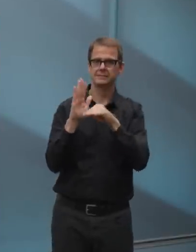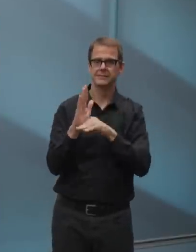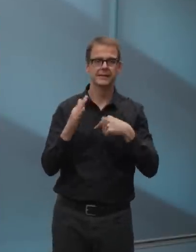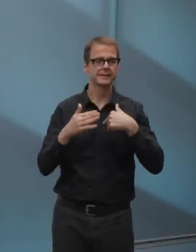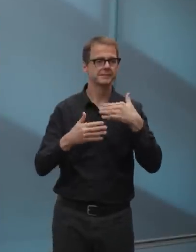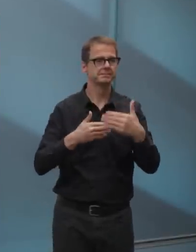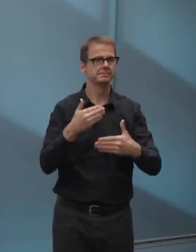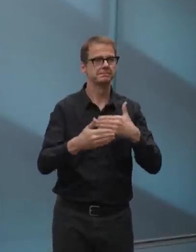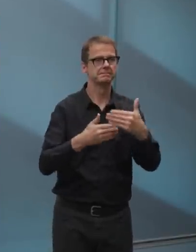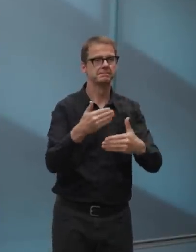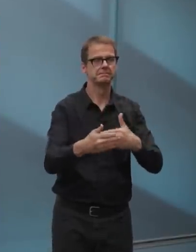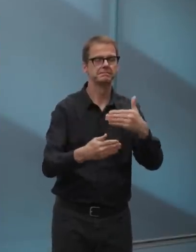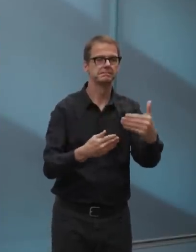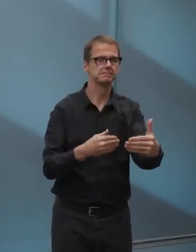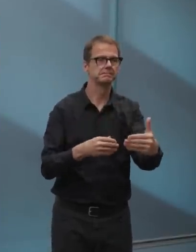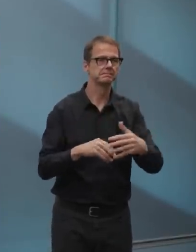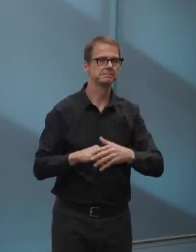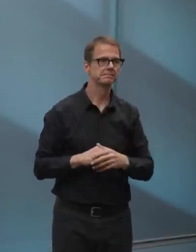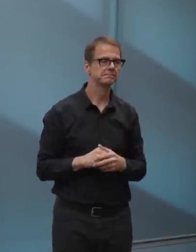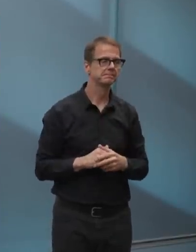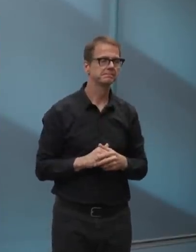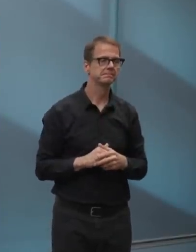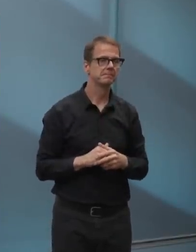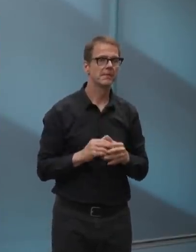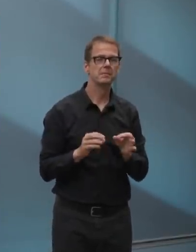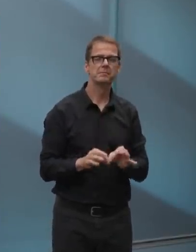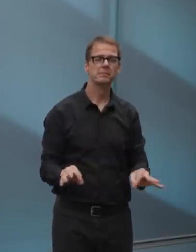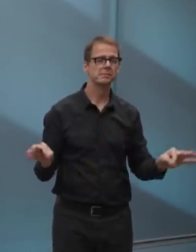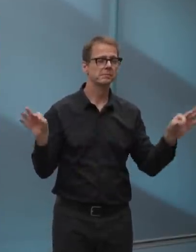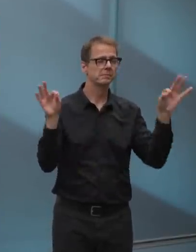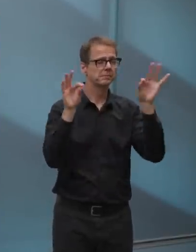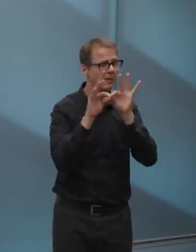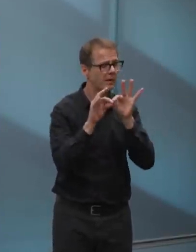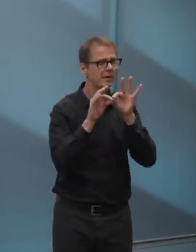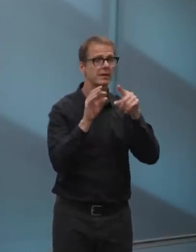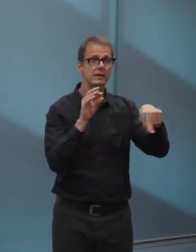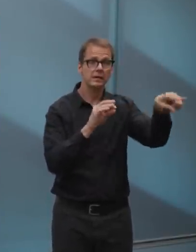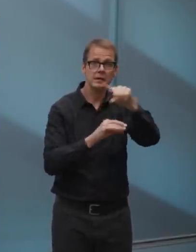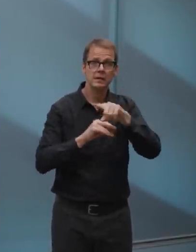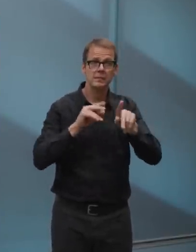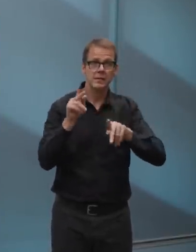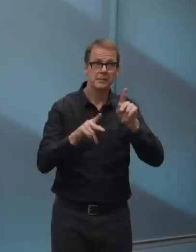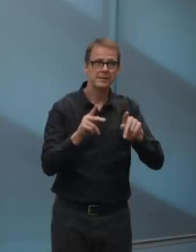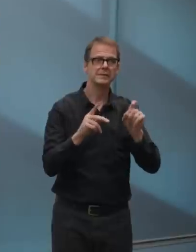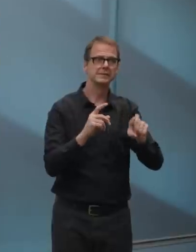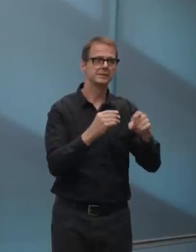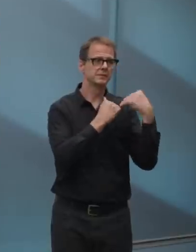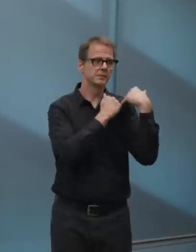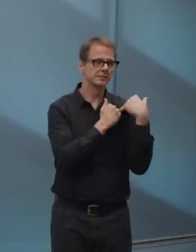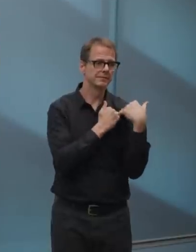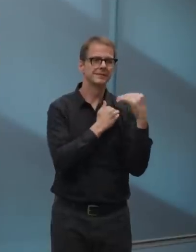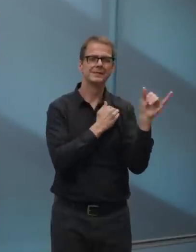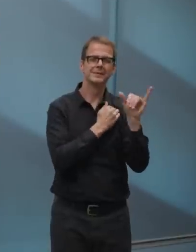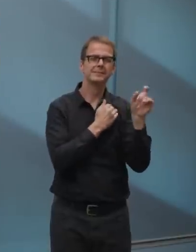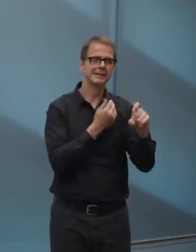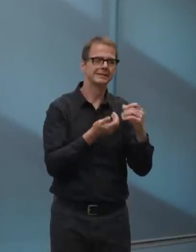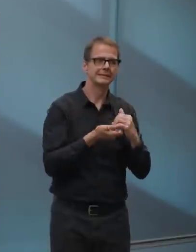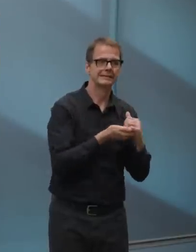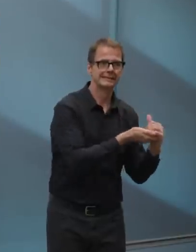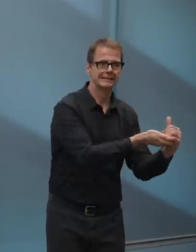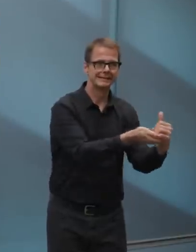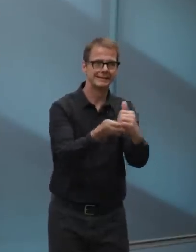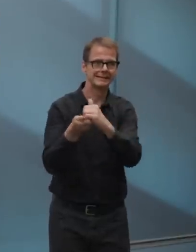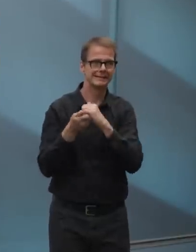but shared accountability between levels of governments, businesses, stakeholders and Edmontonians will define our